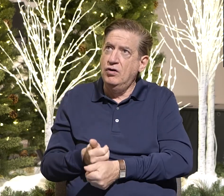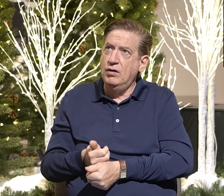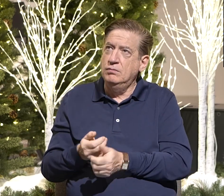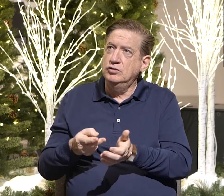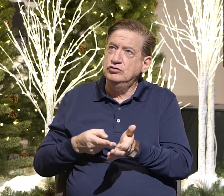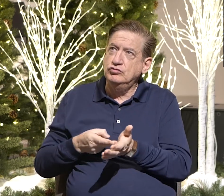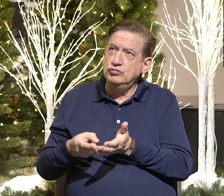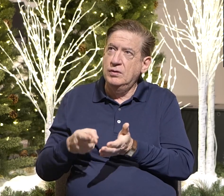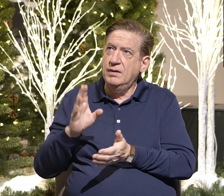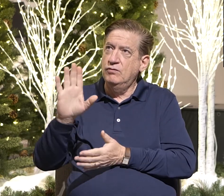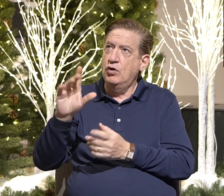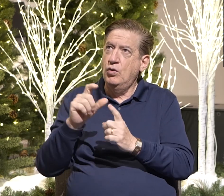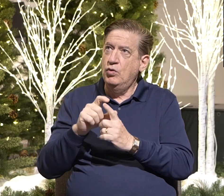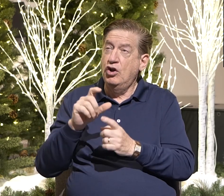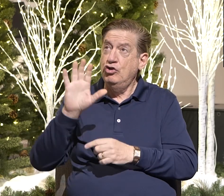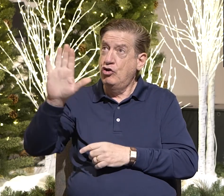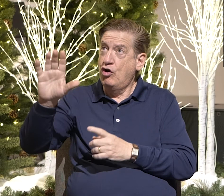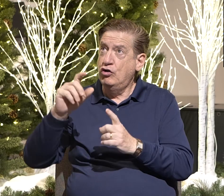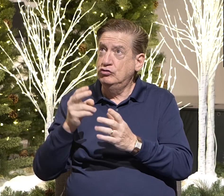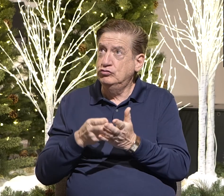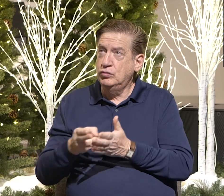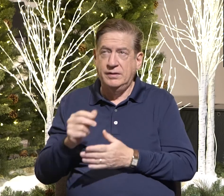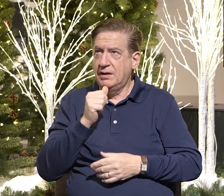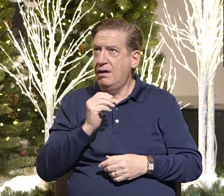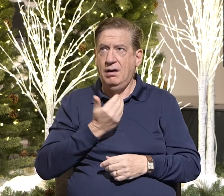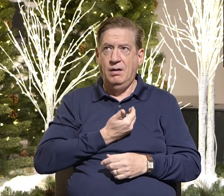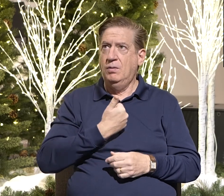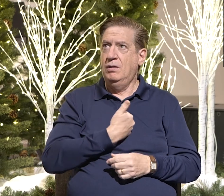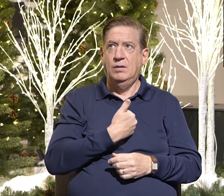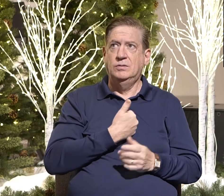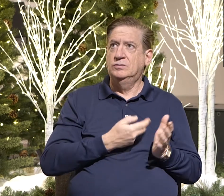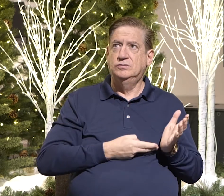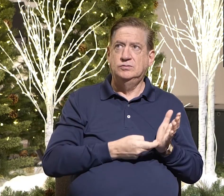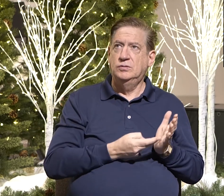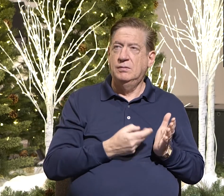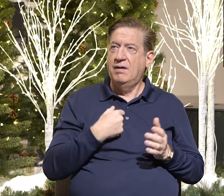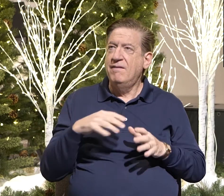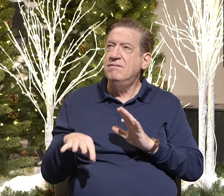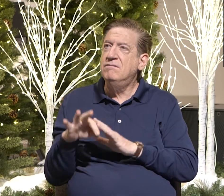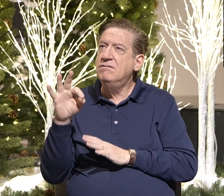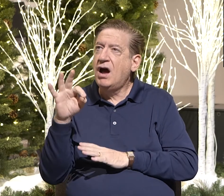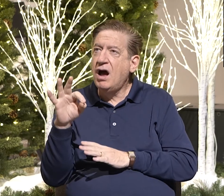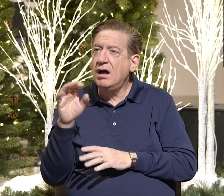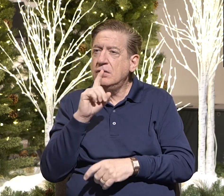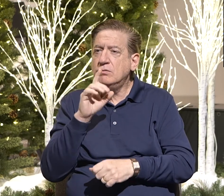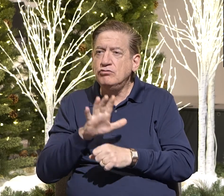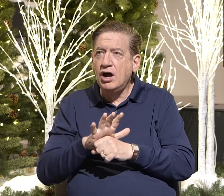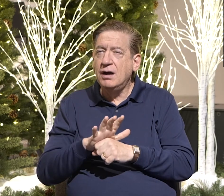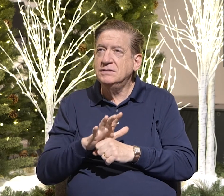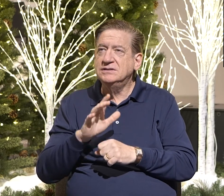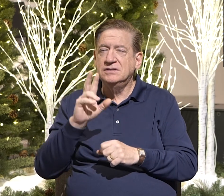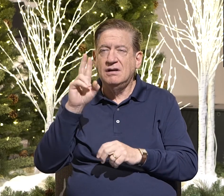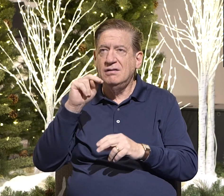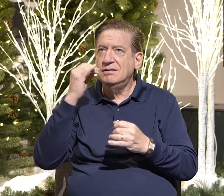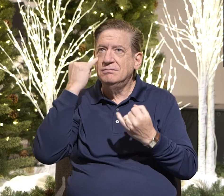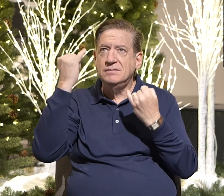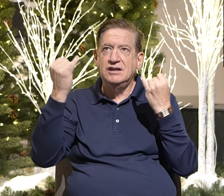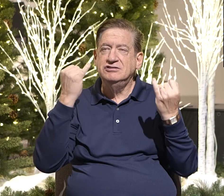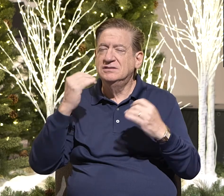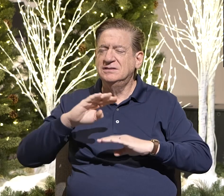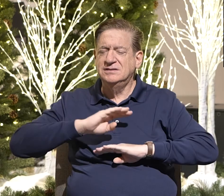your truth, not our own. Helping us to find the promised, unimaginably, satisfyingly full life